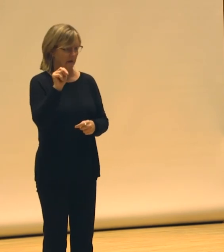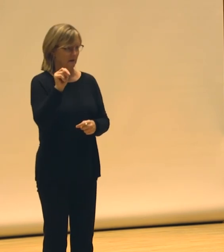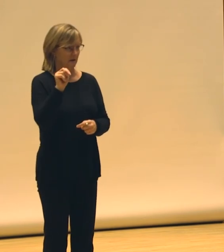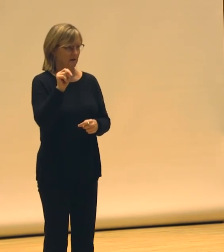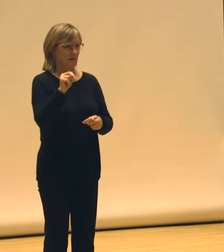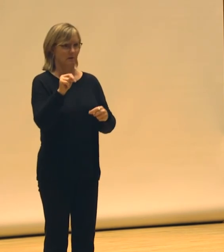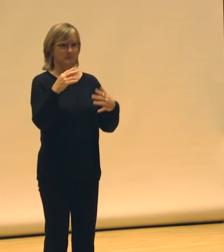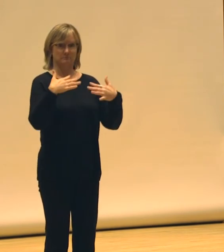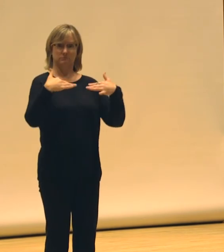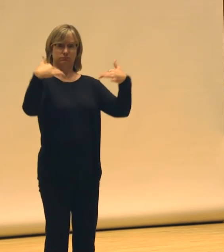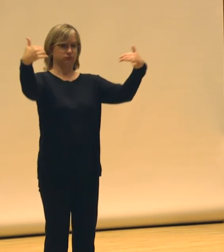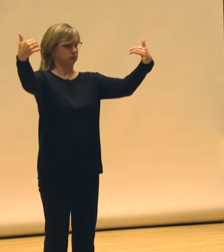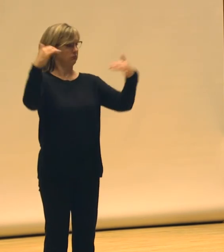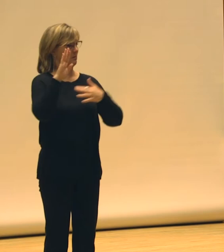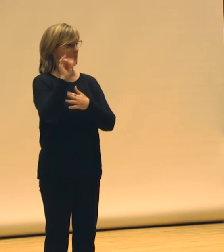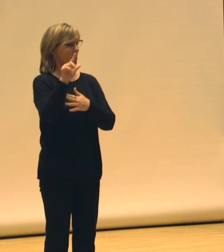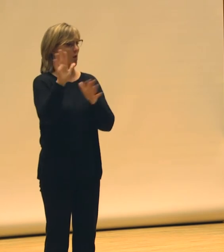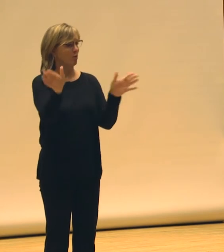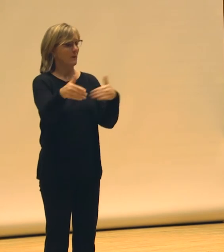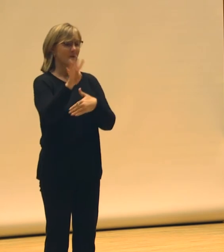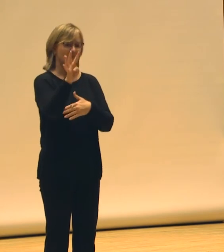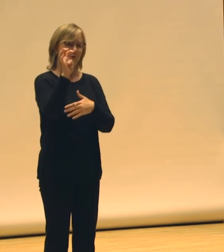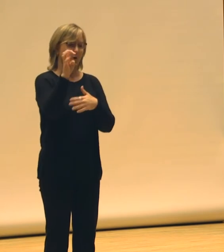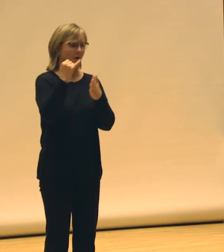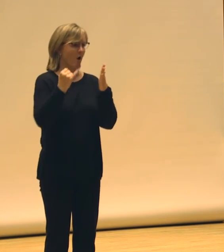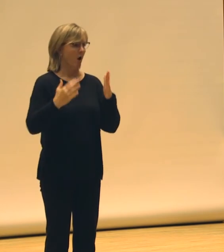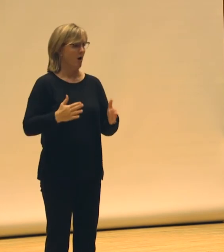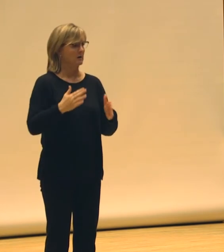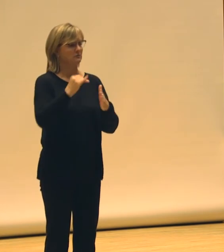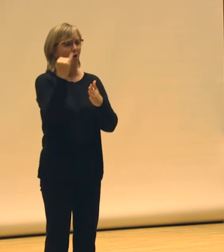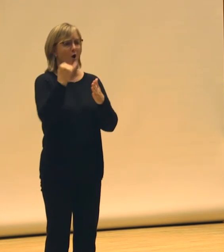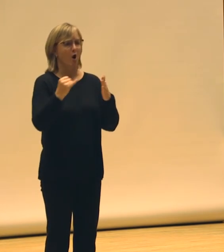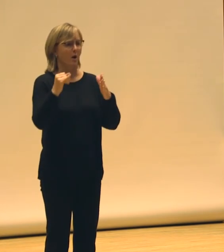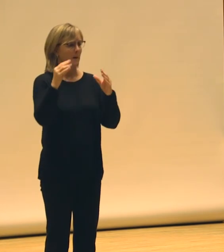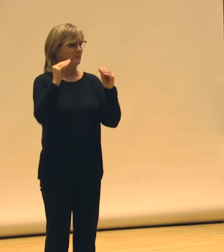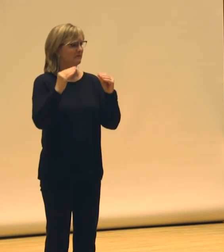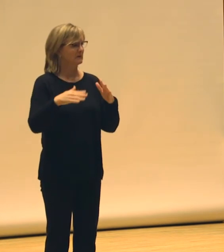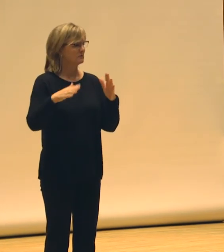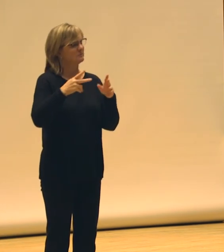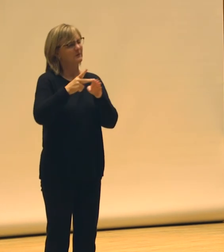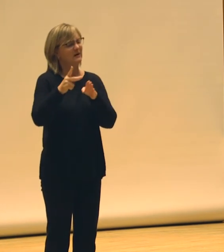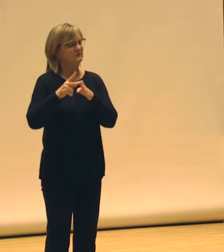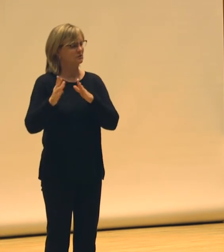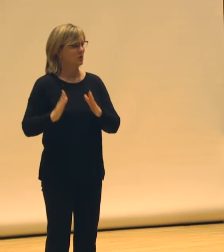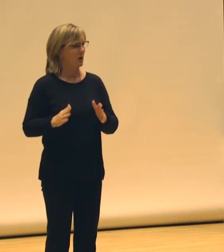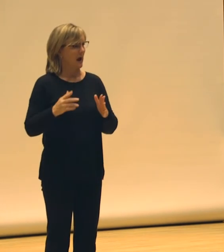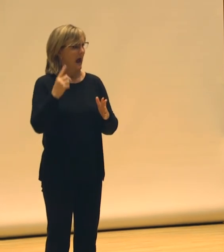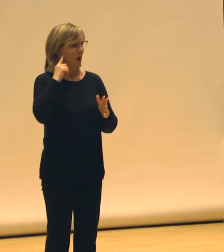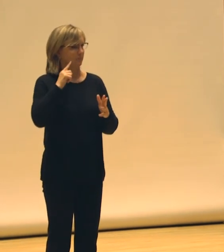ballroom in a hotel of 400 artists and arts professionals, I heard this like bubbling of laughter and giggling.